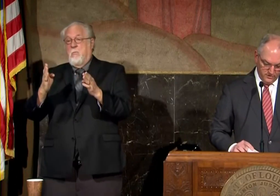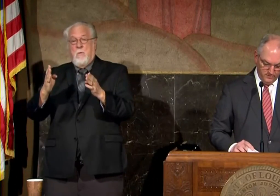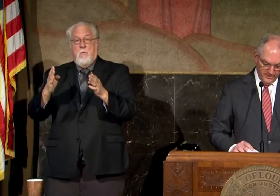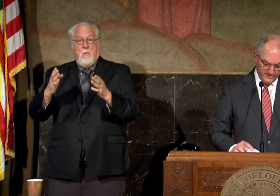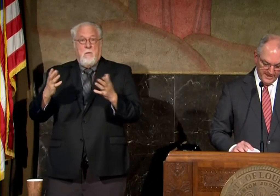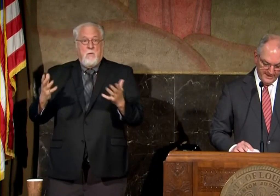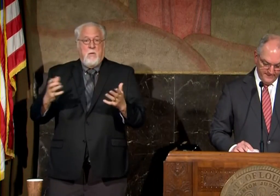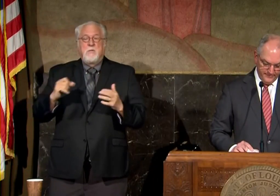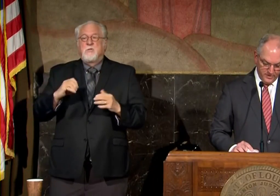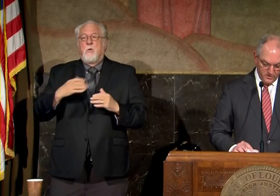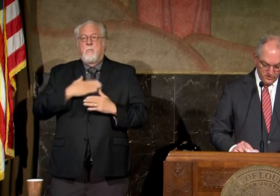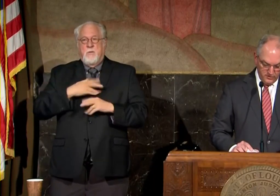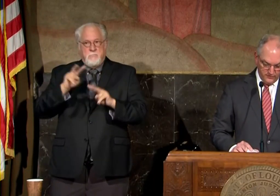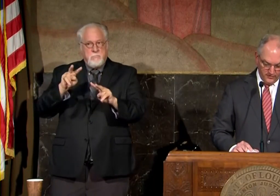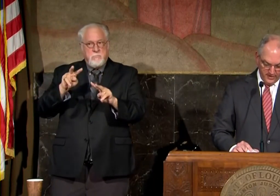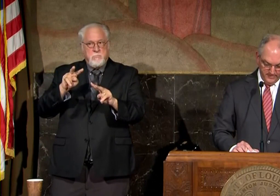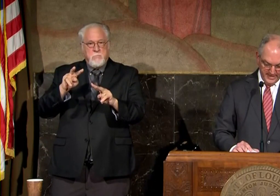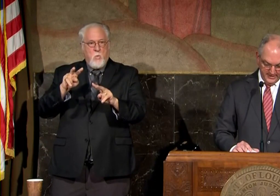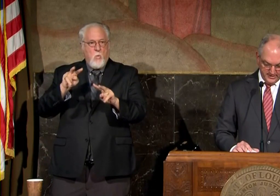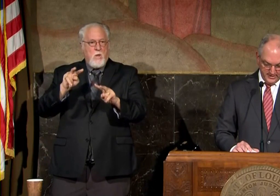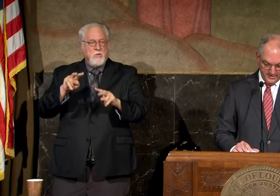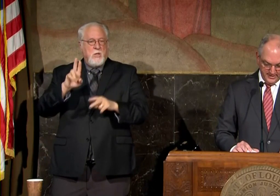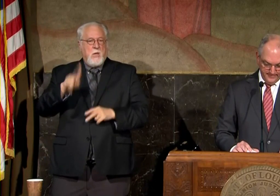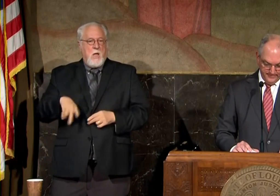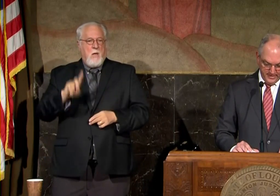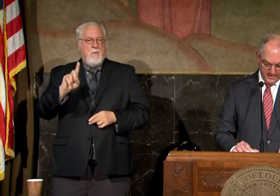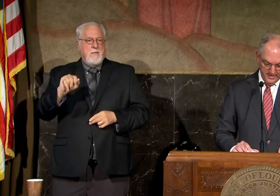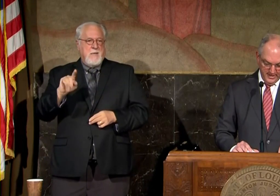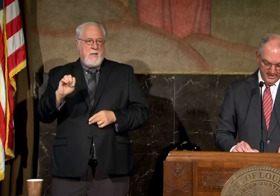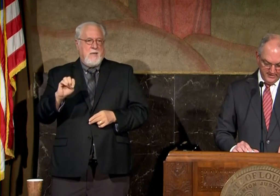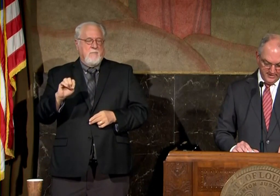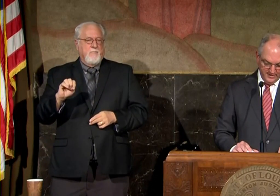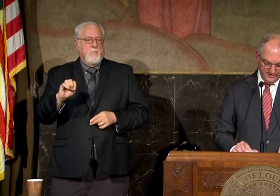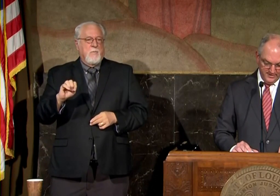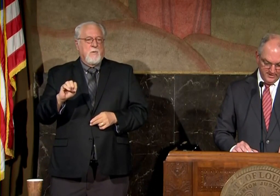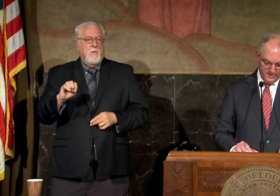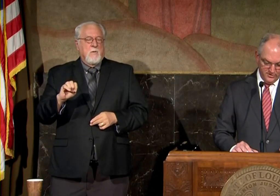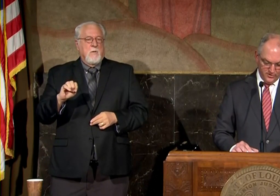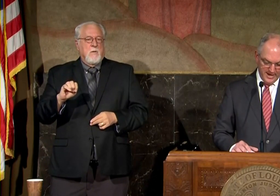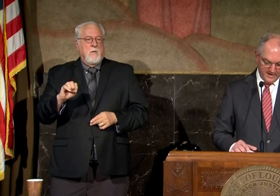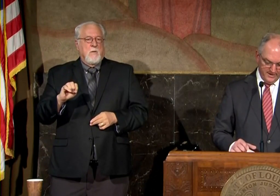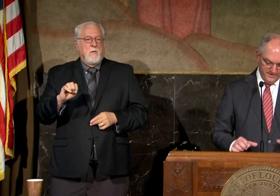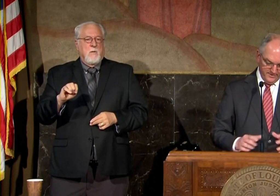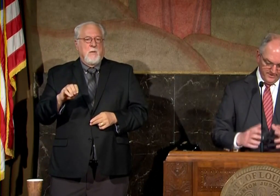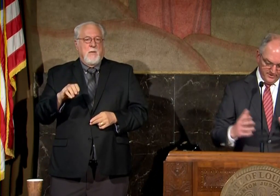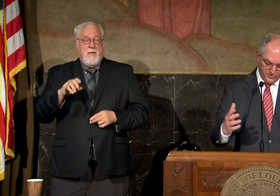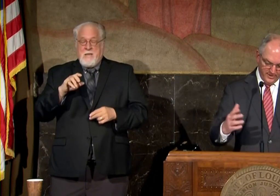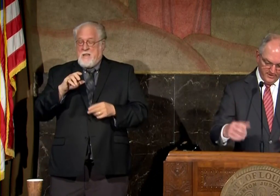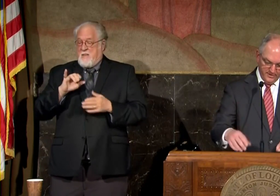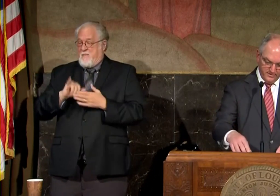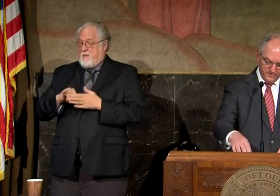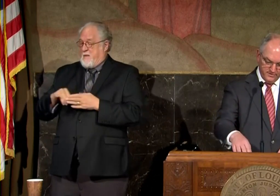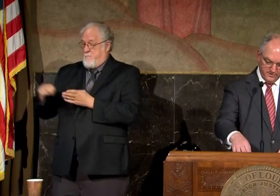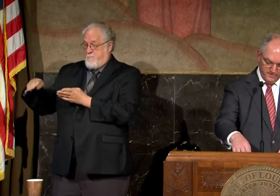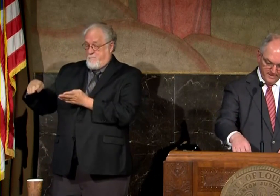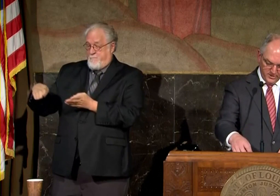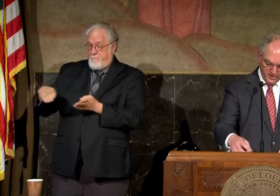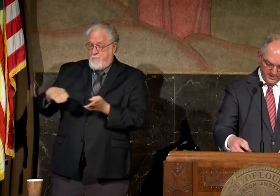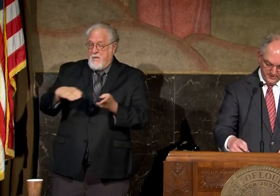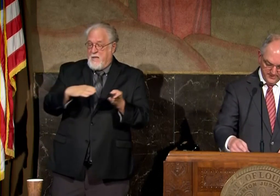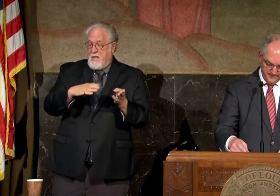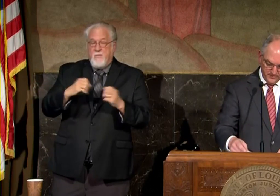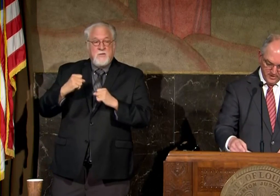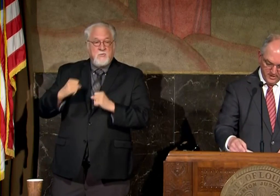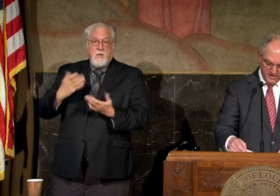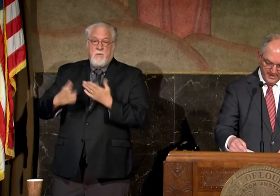cone so please stay tuned for updates um as as the the track and the the strength of this system may